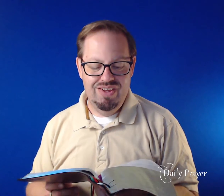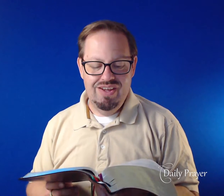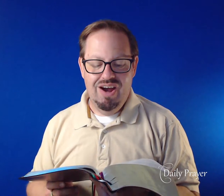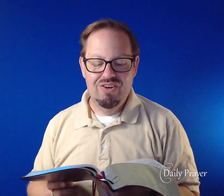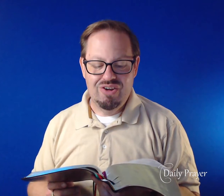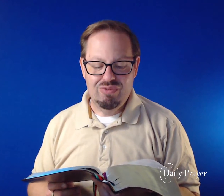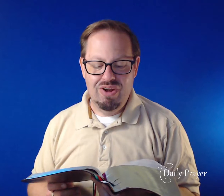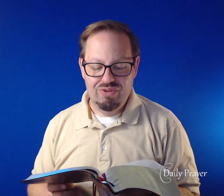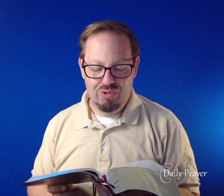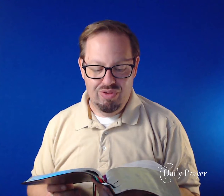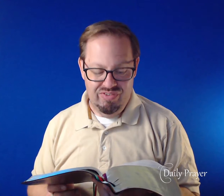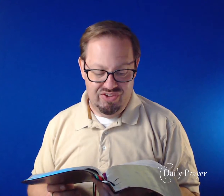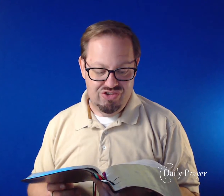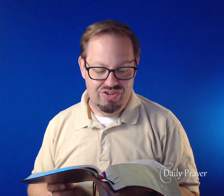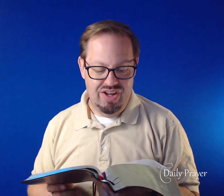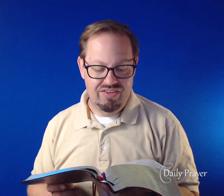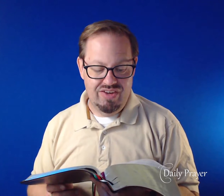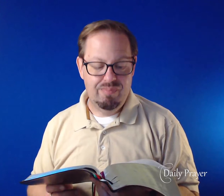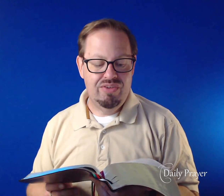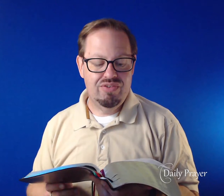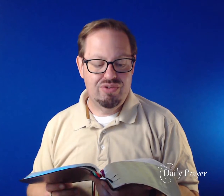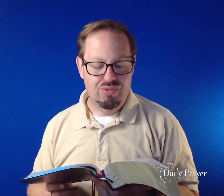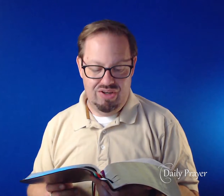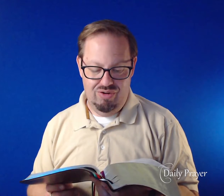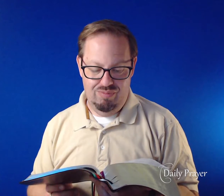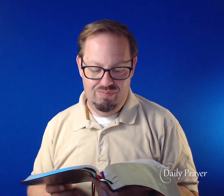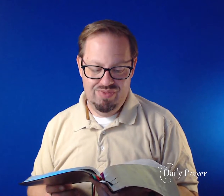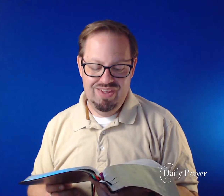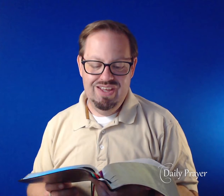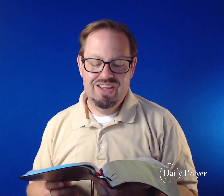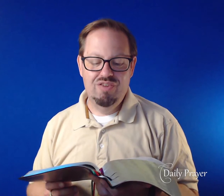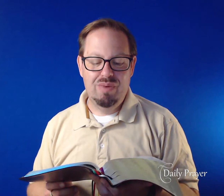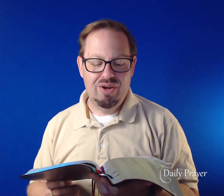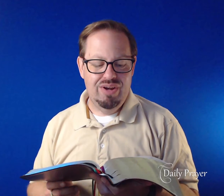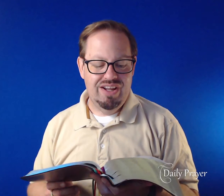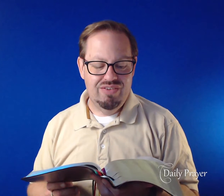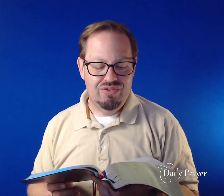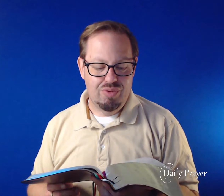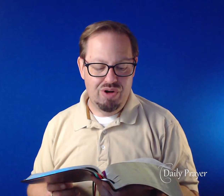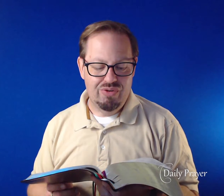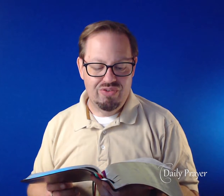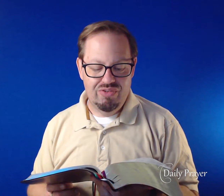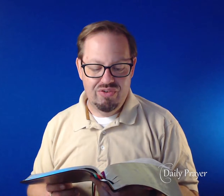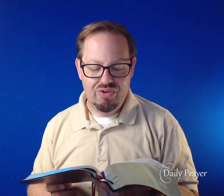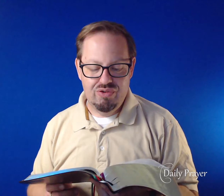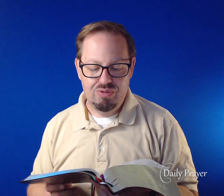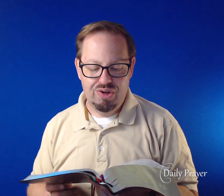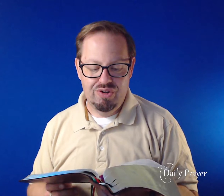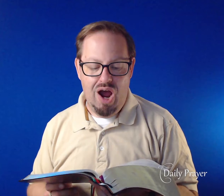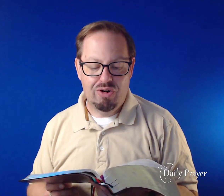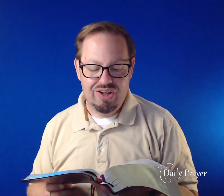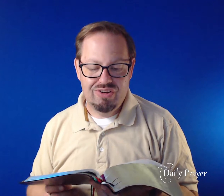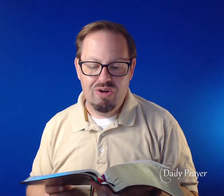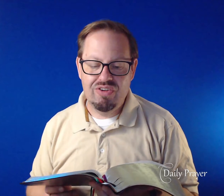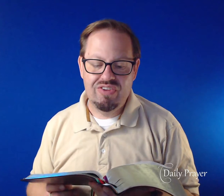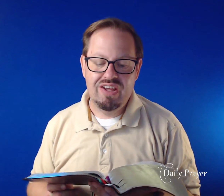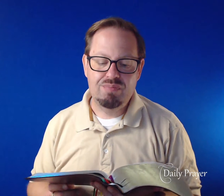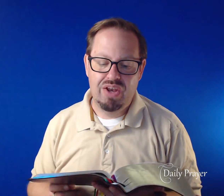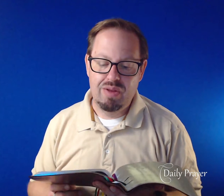Our dear friend Luke, the physician, and Demas greet you. Give my greetings to the brothers and sisters who are in Laodicea and